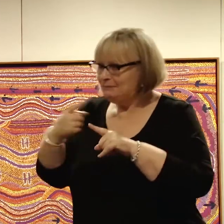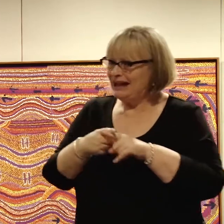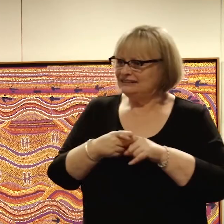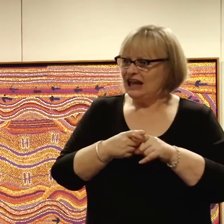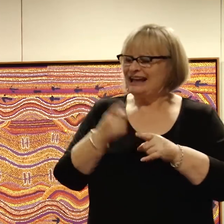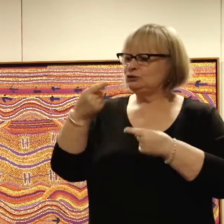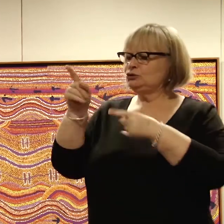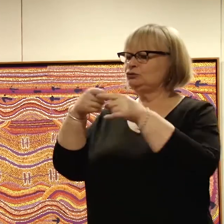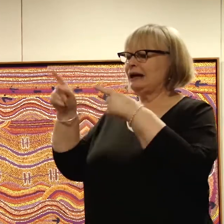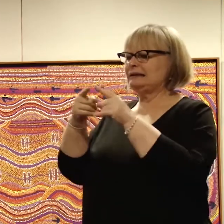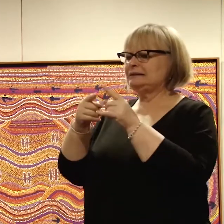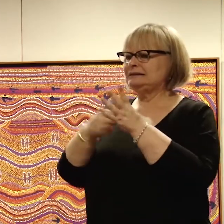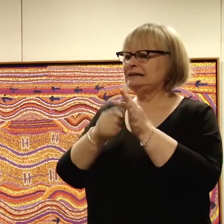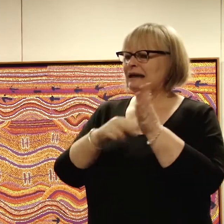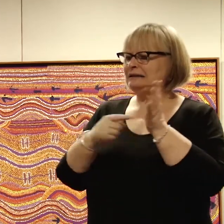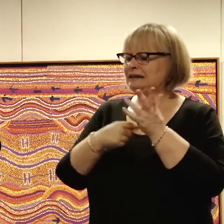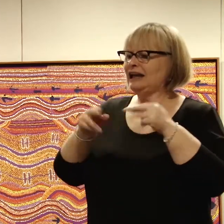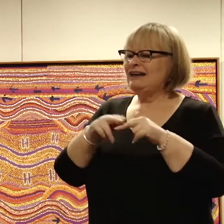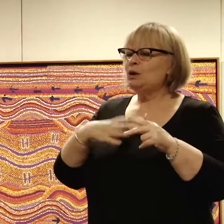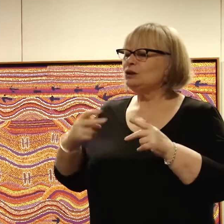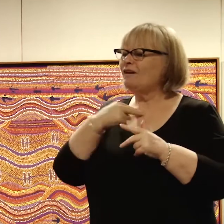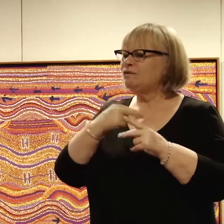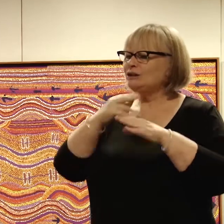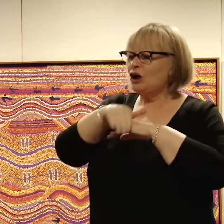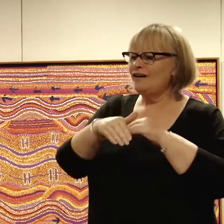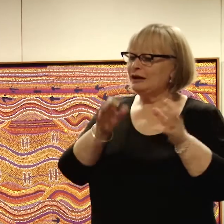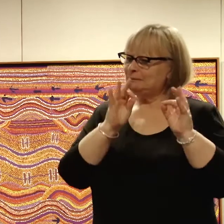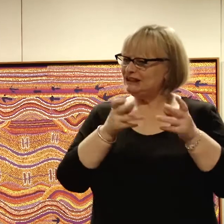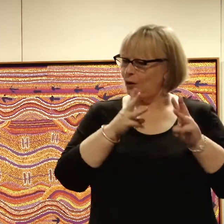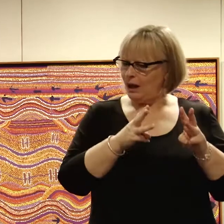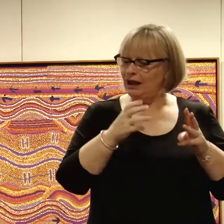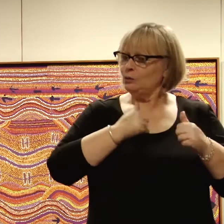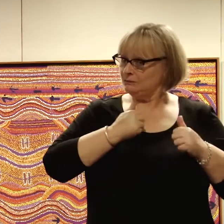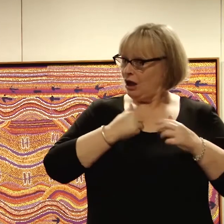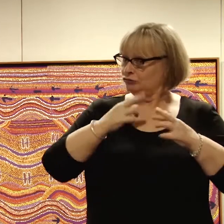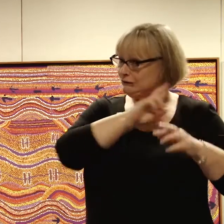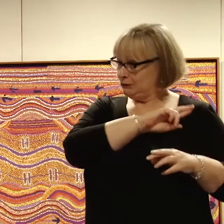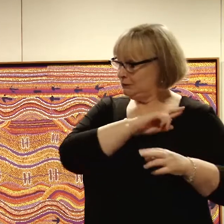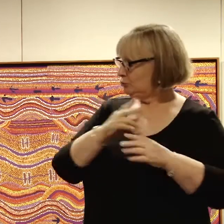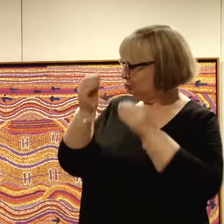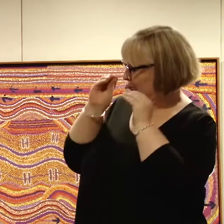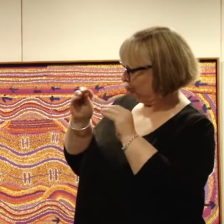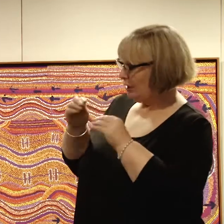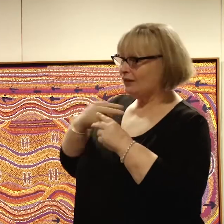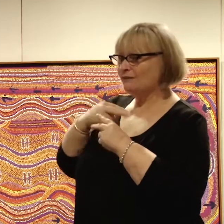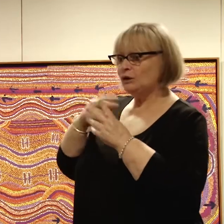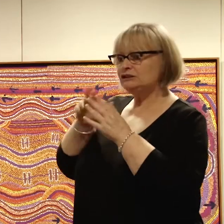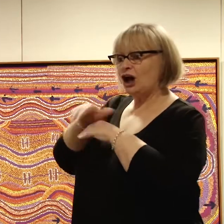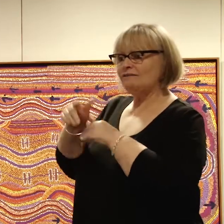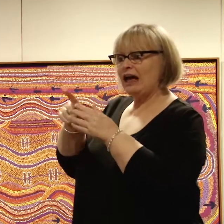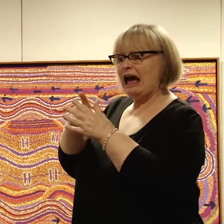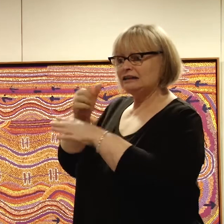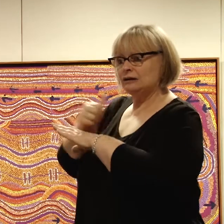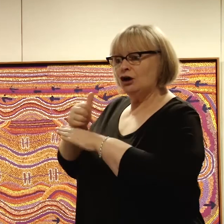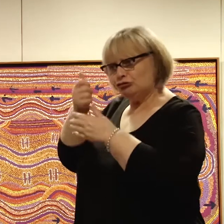direct talent. If a client wants a voiceover to be done in a certain way, it was my responsibility to make sure that the voiceover artist read